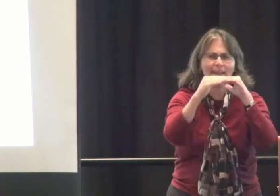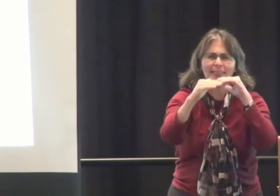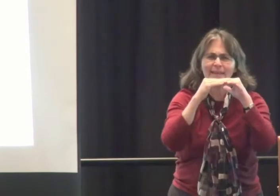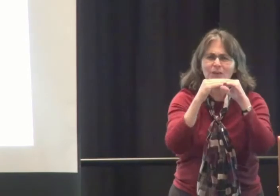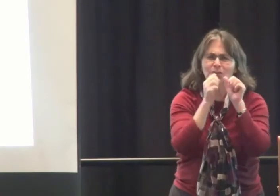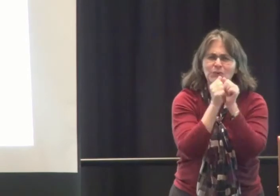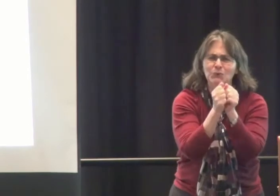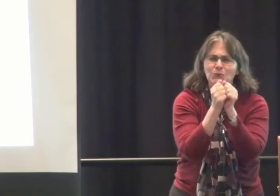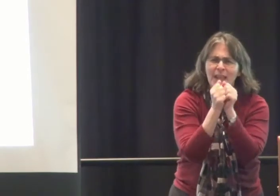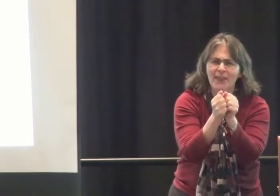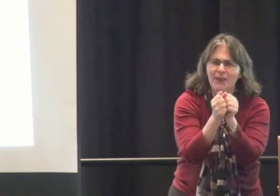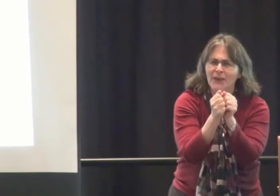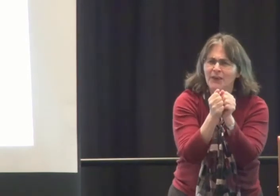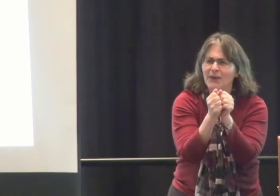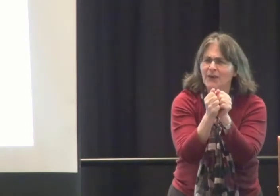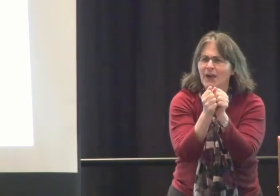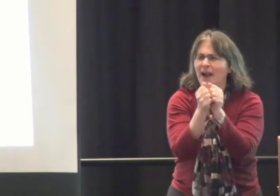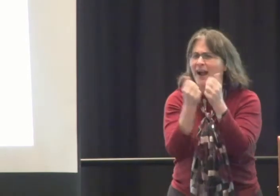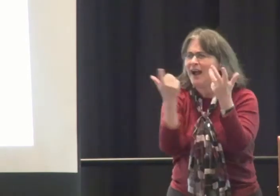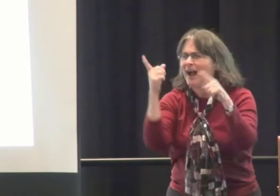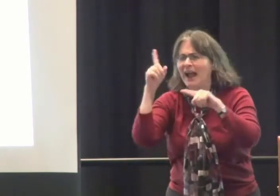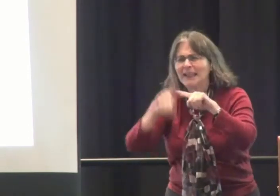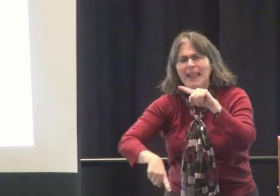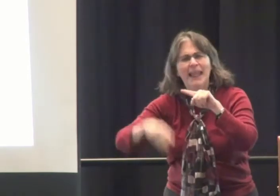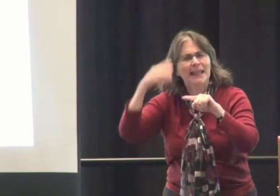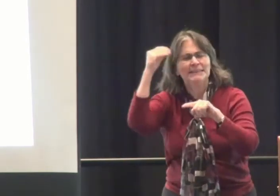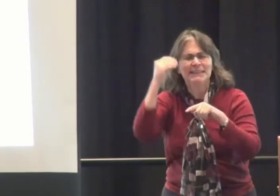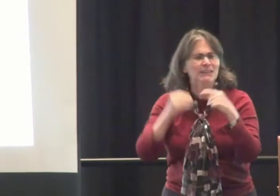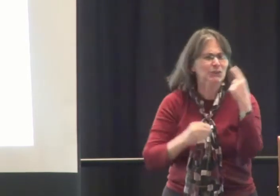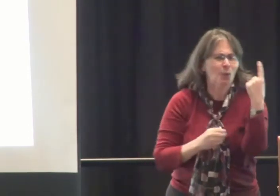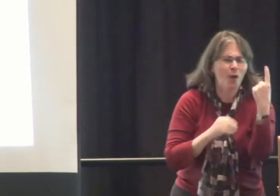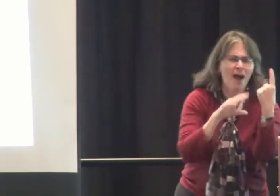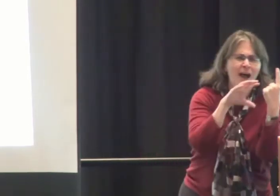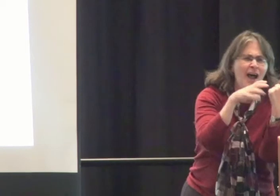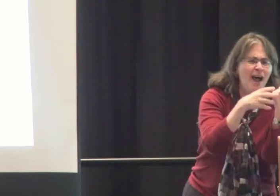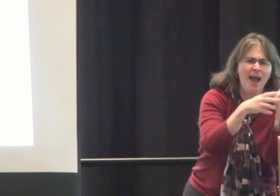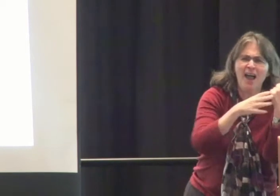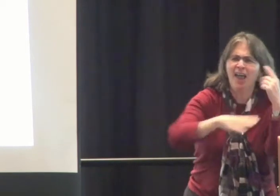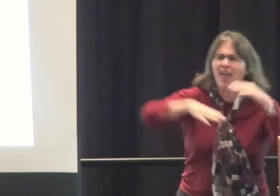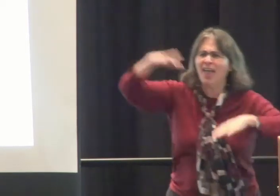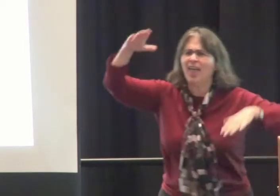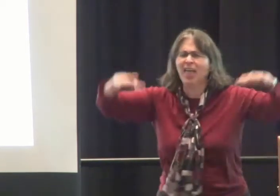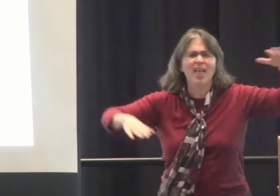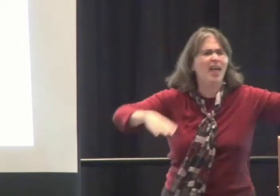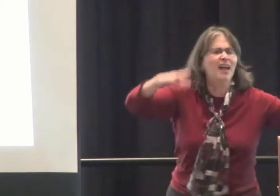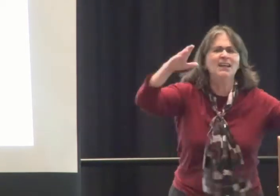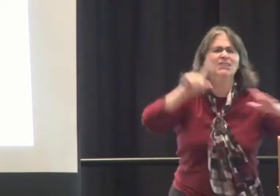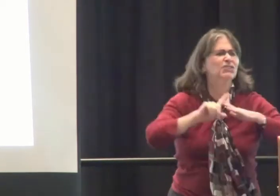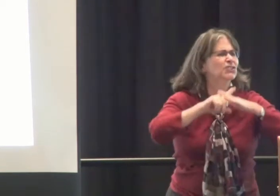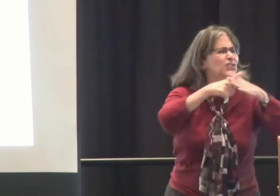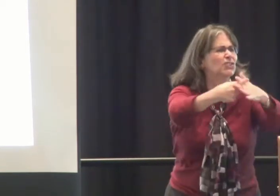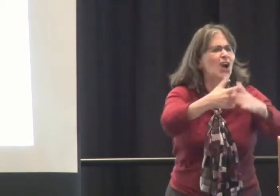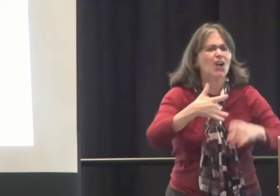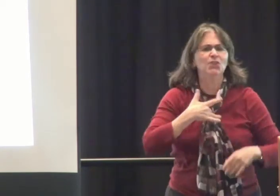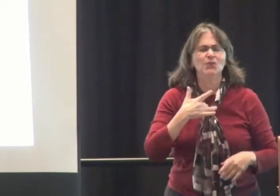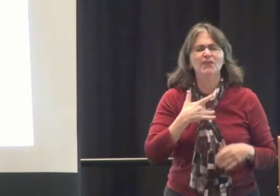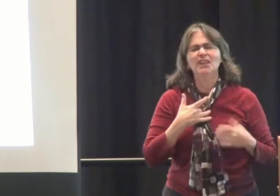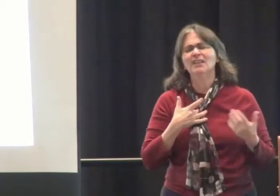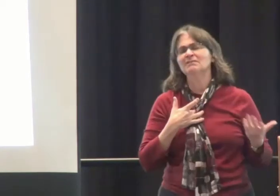aspects of teaching. The graduation level of students, the variety of skills that students